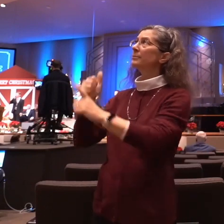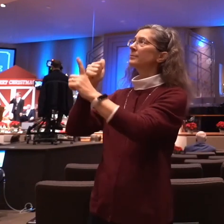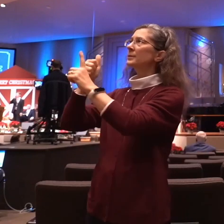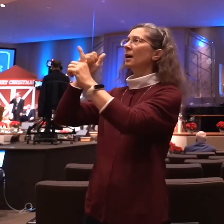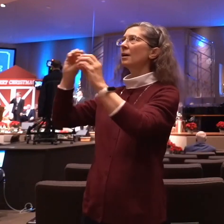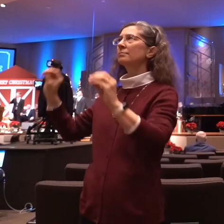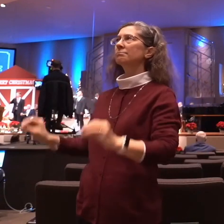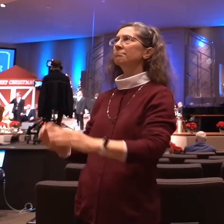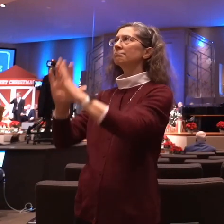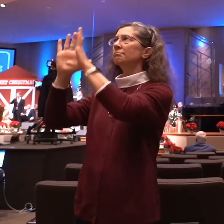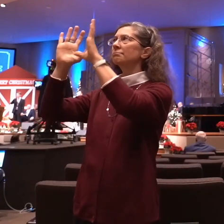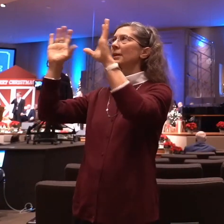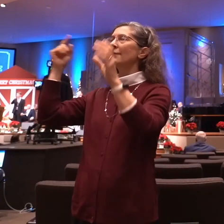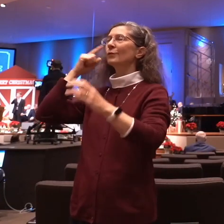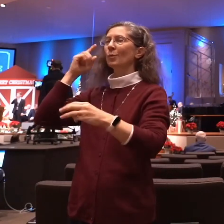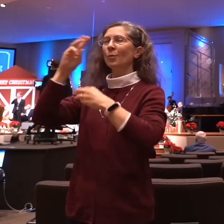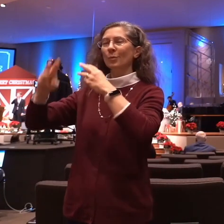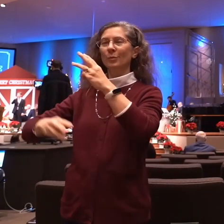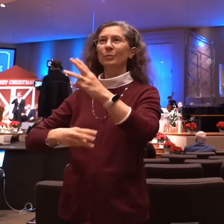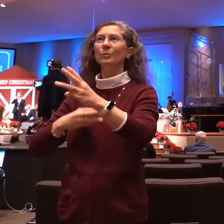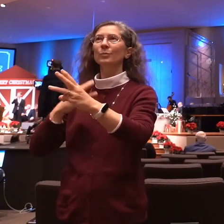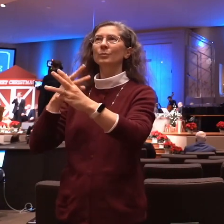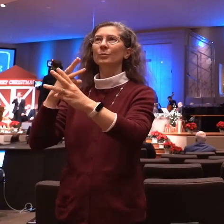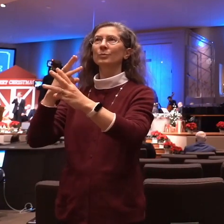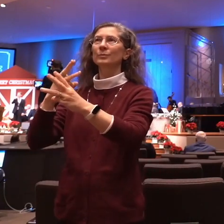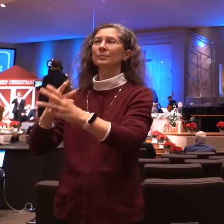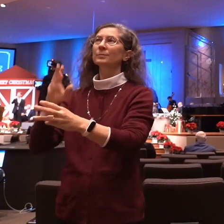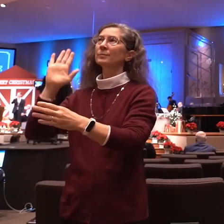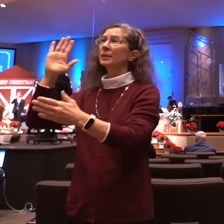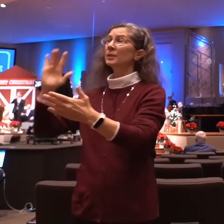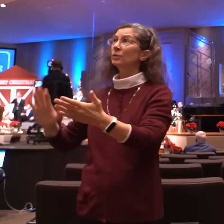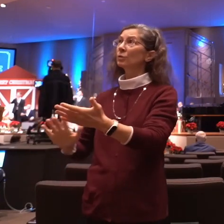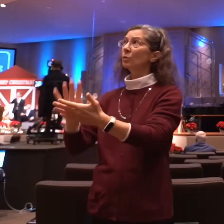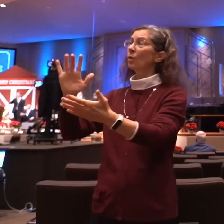world The glory of heaven